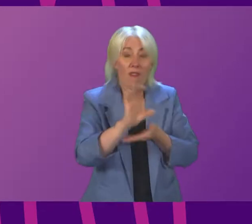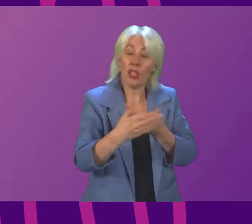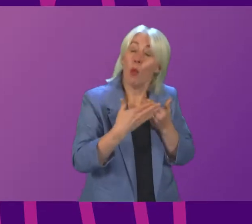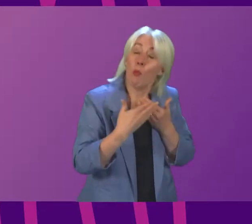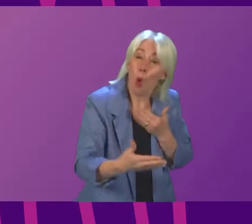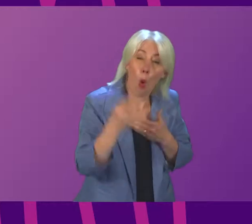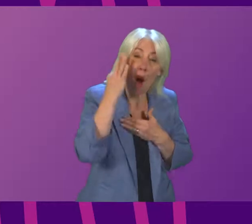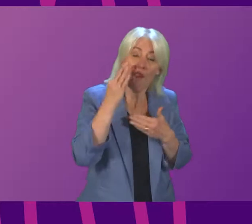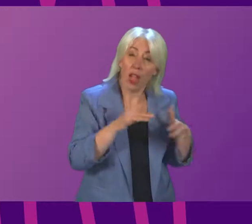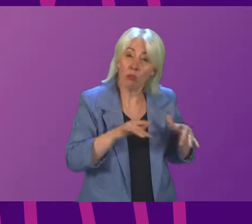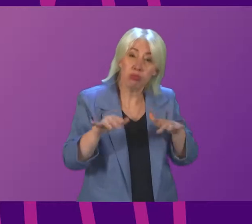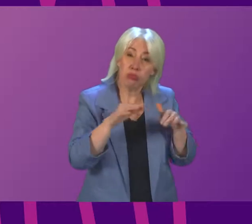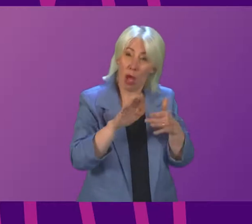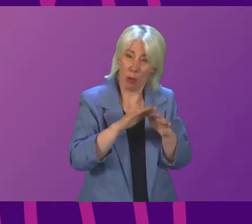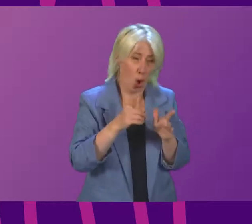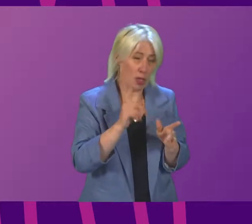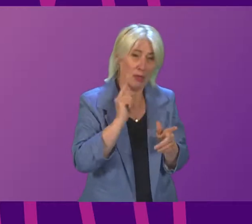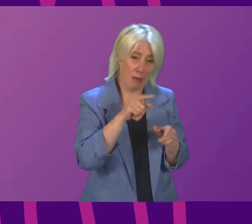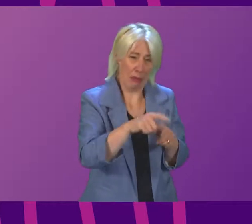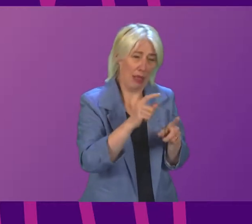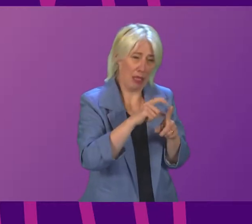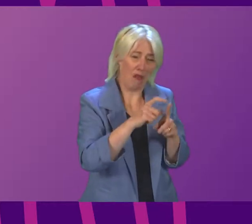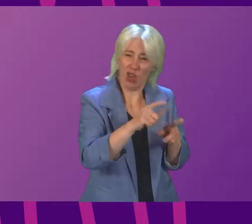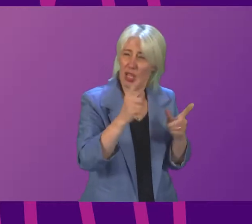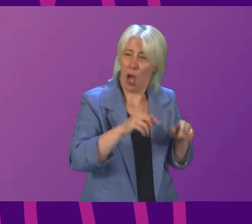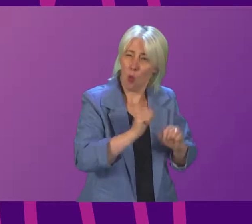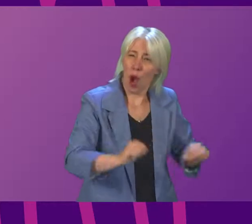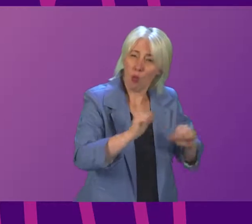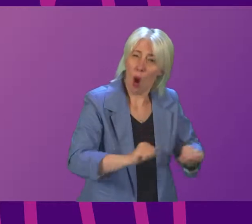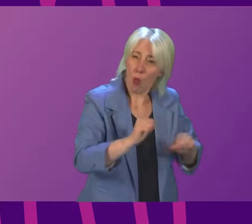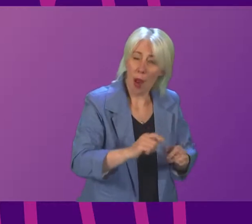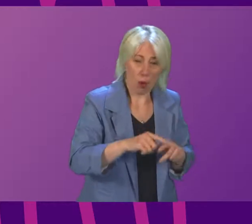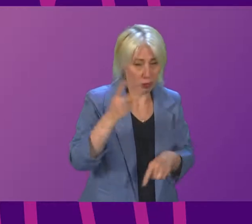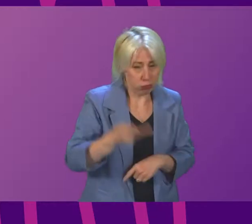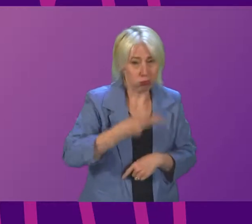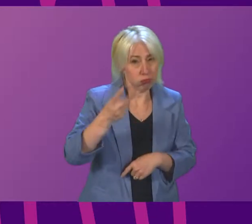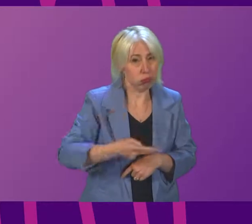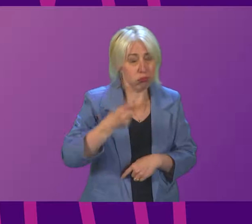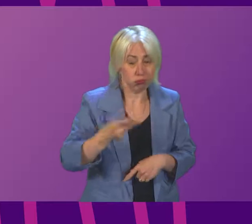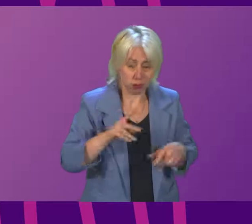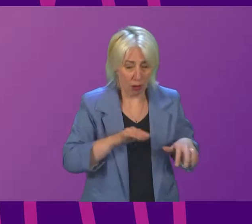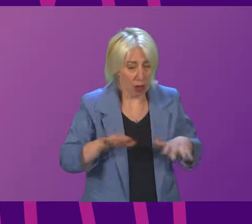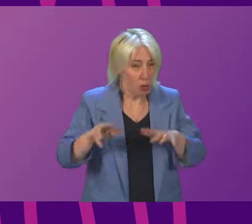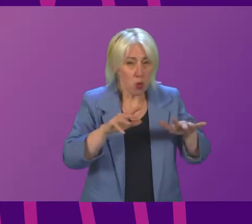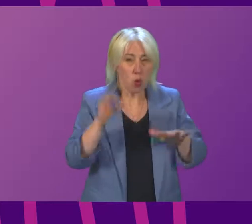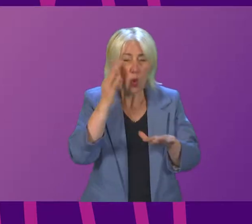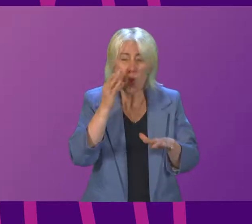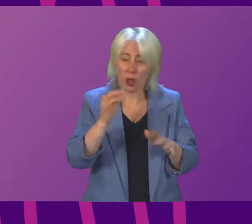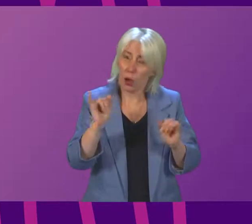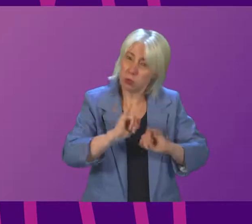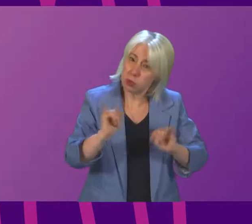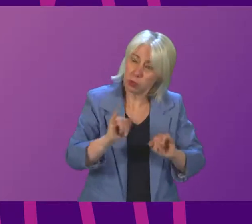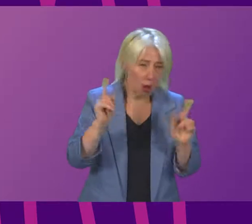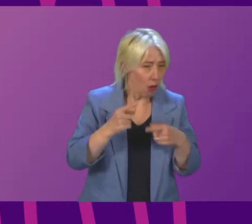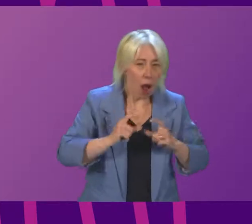businesses devastated by flooding time after time after time. Cabinet Secretary. I acknowledge the seriousness of the point that